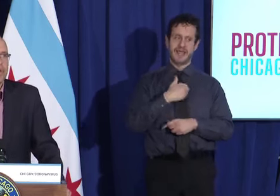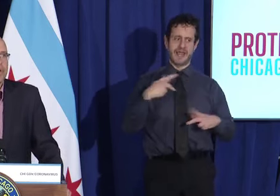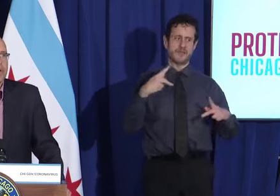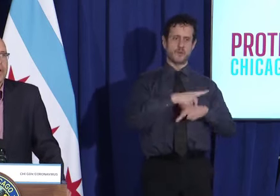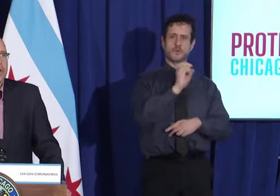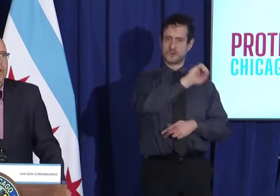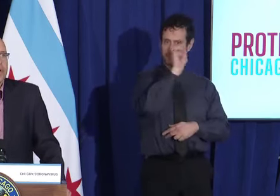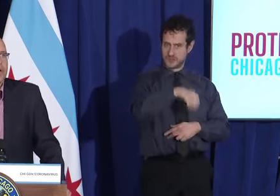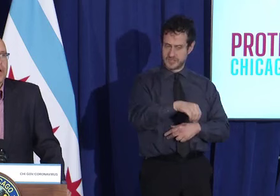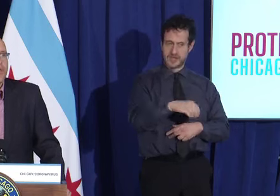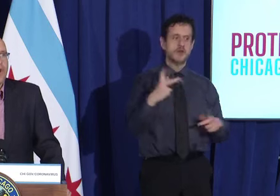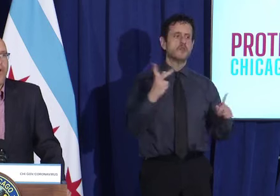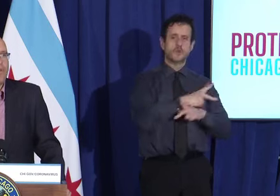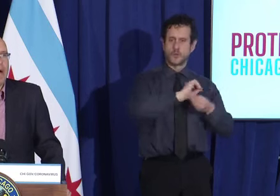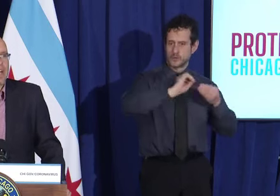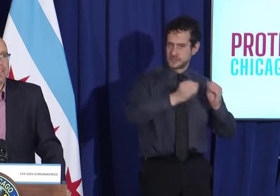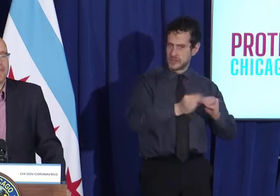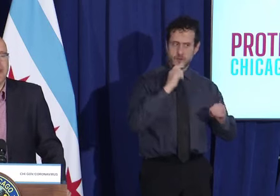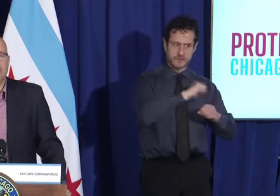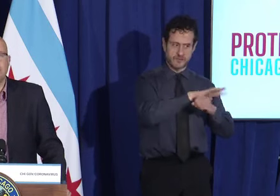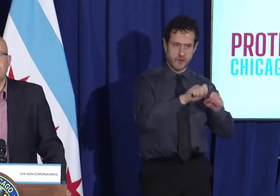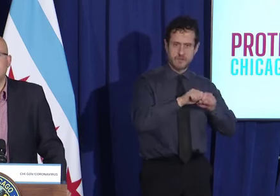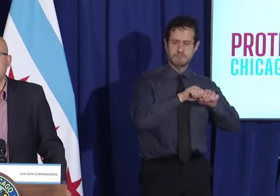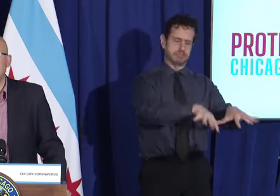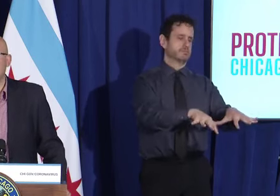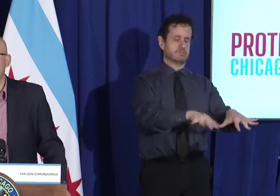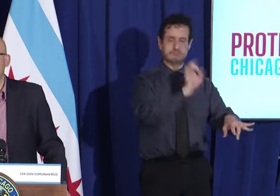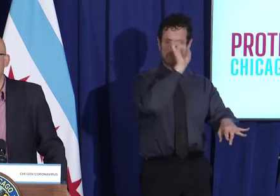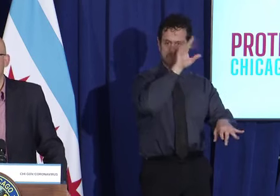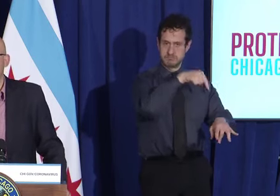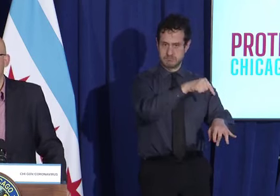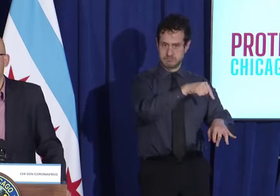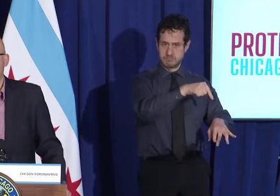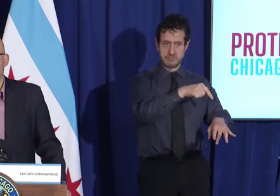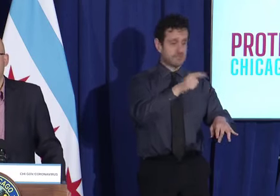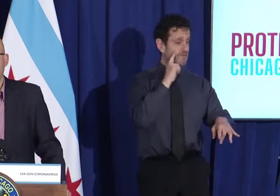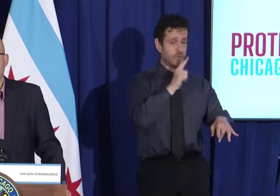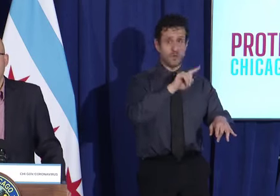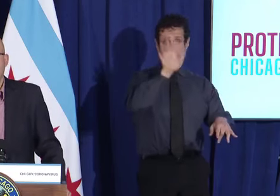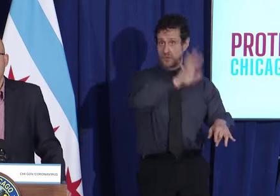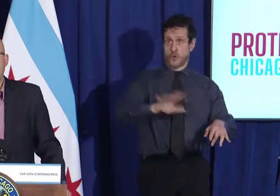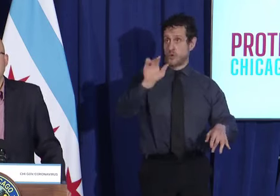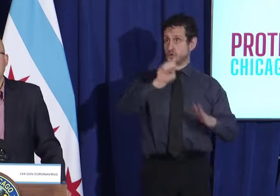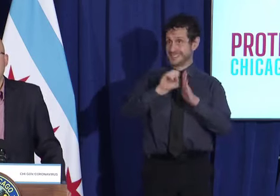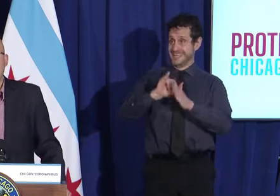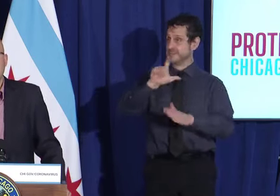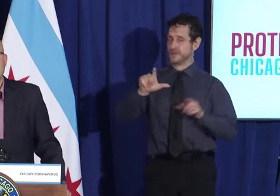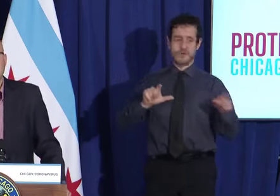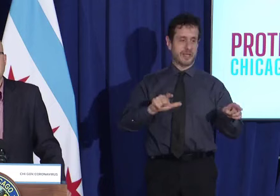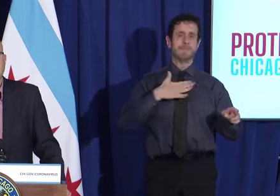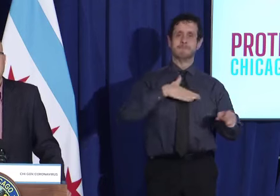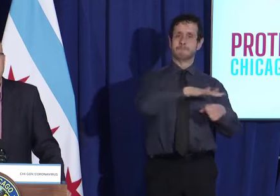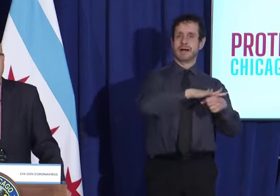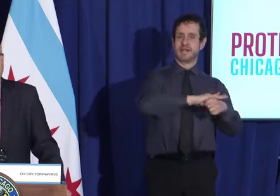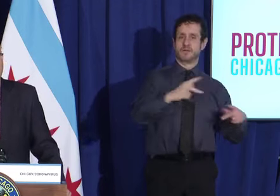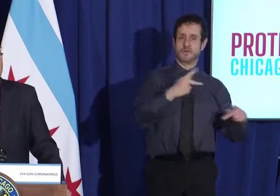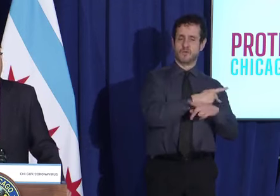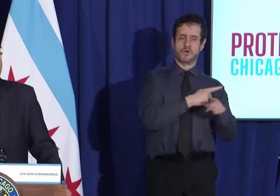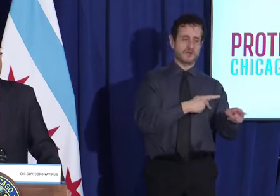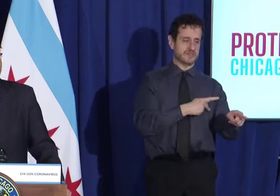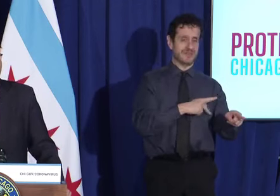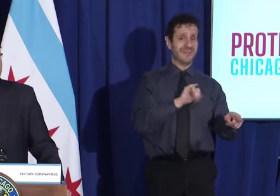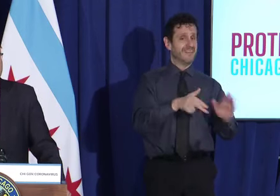of COVID positive cases in the state of Illinois. That is not a distinction